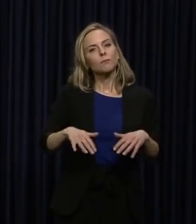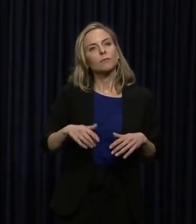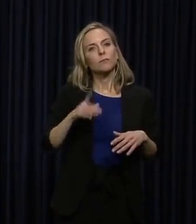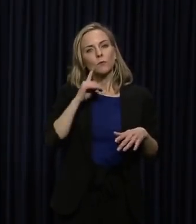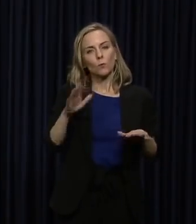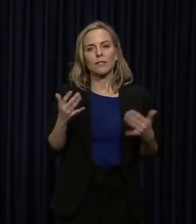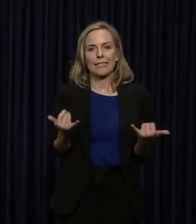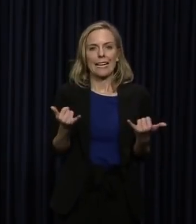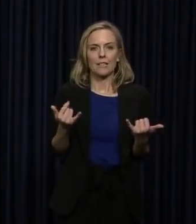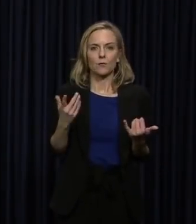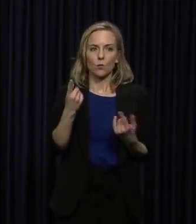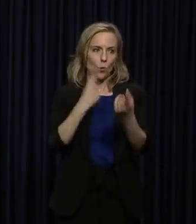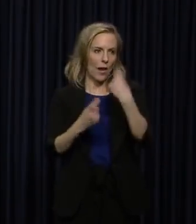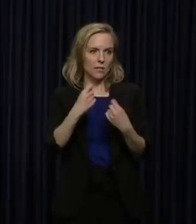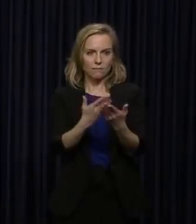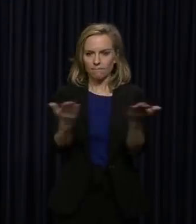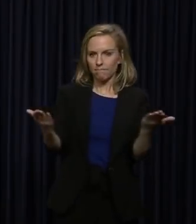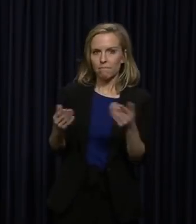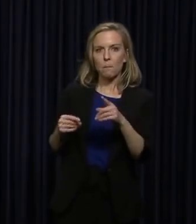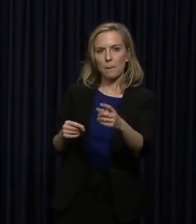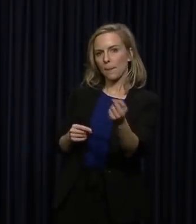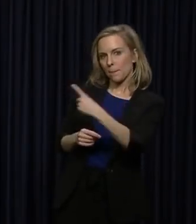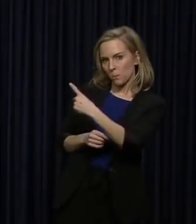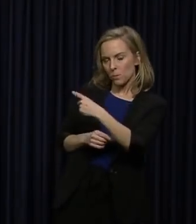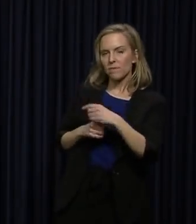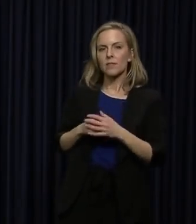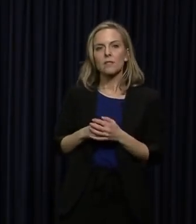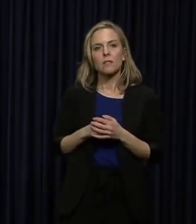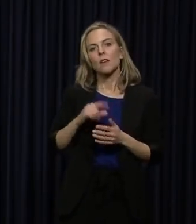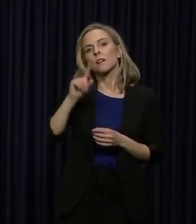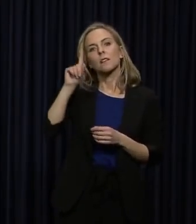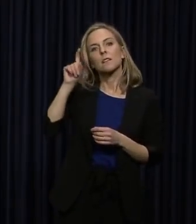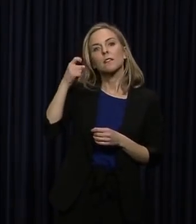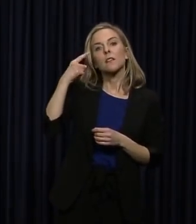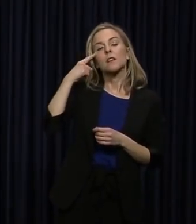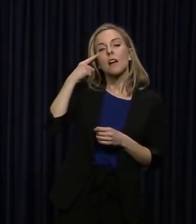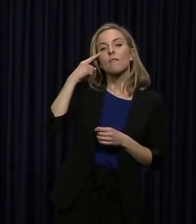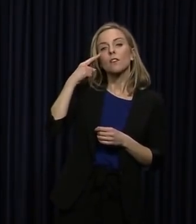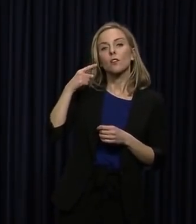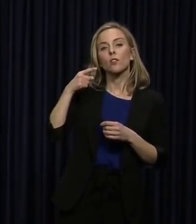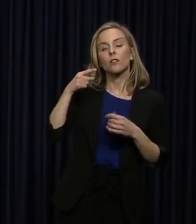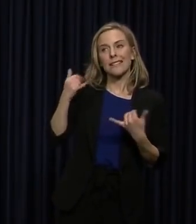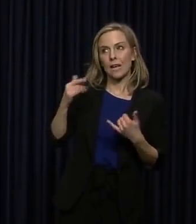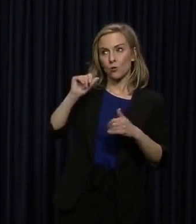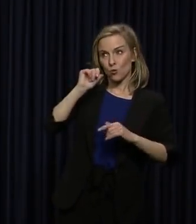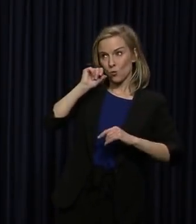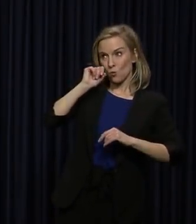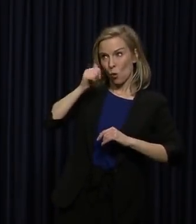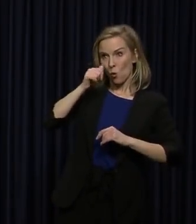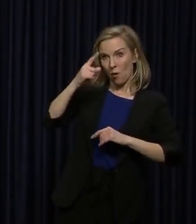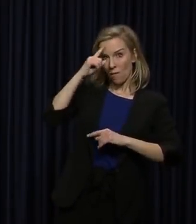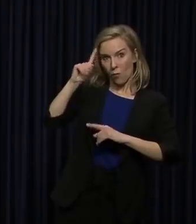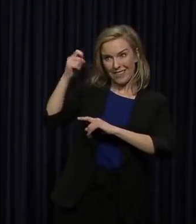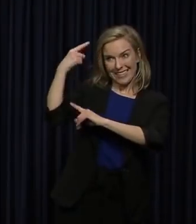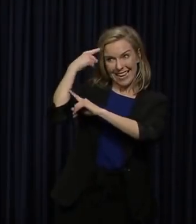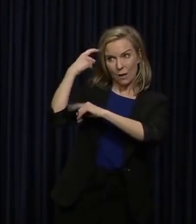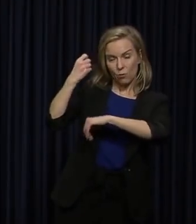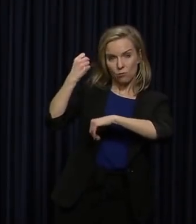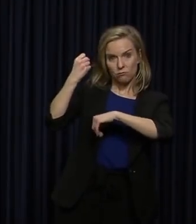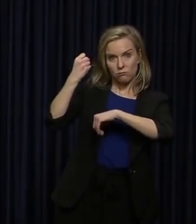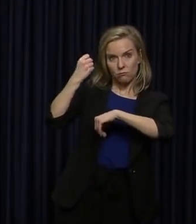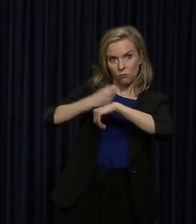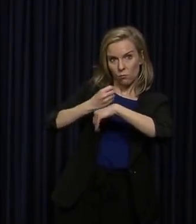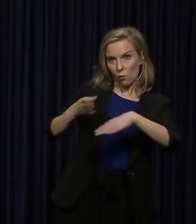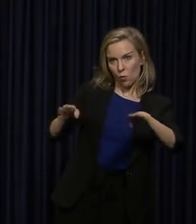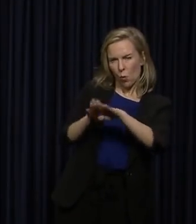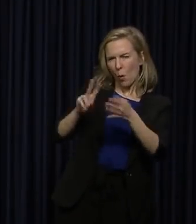We'll open it up to some questions. Governor, with the closing of the Capitol tomorrow, what does that mean for the legislative session?